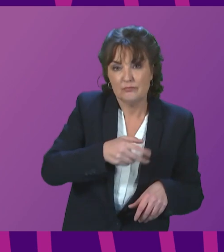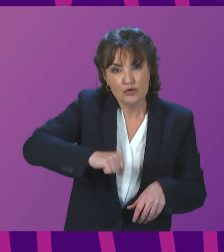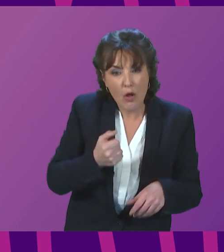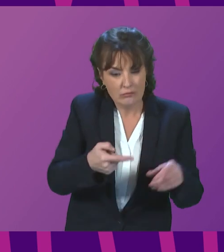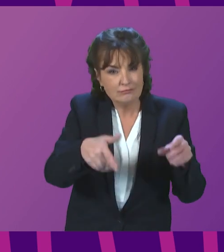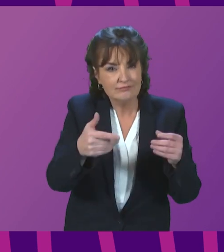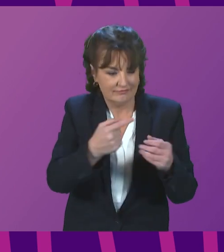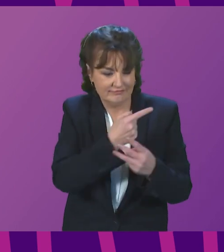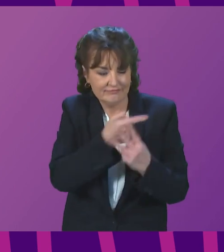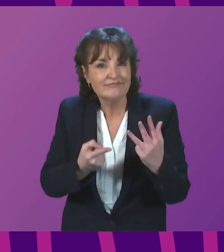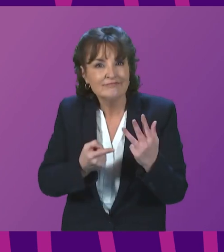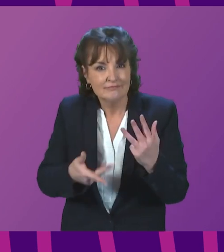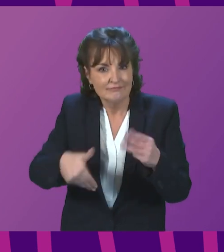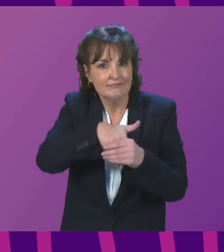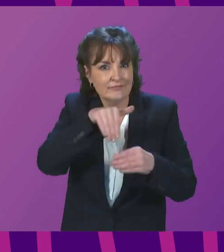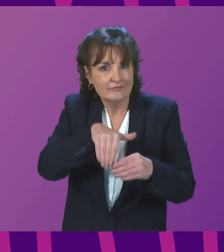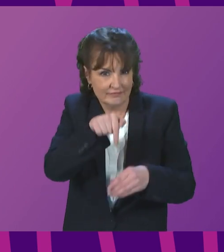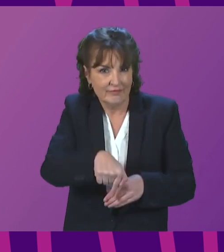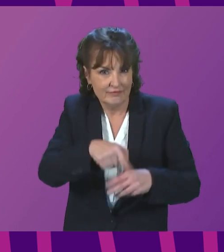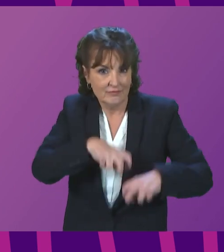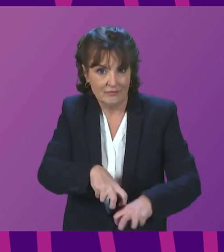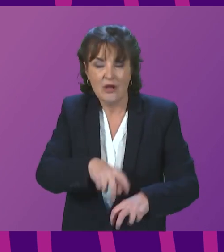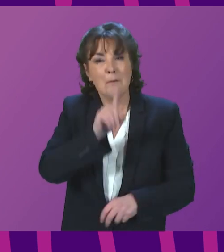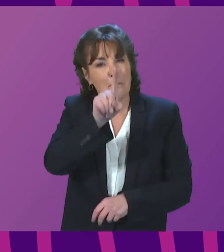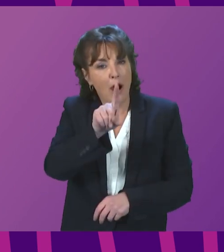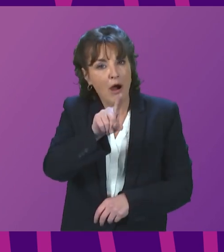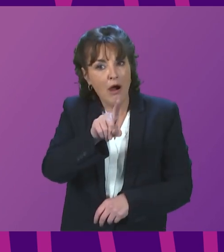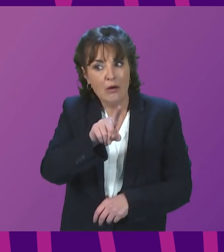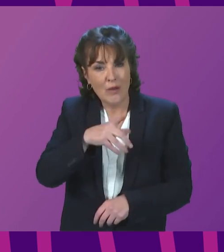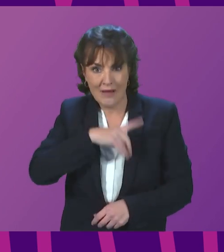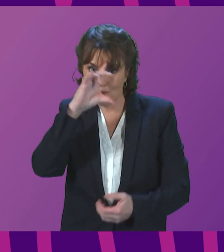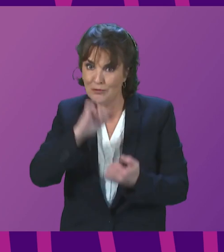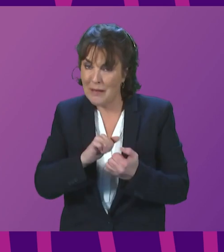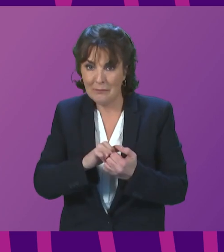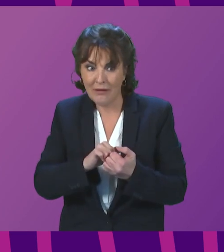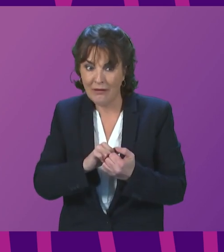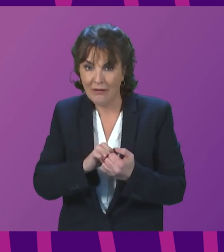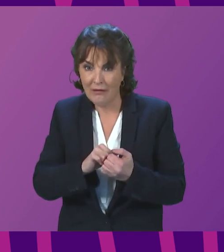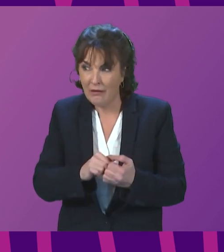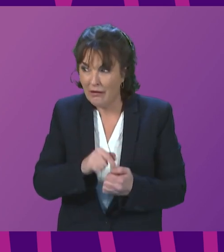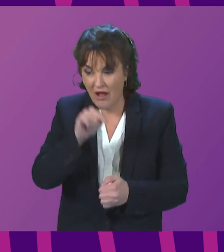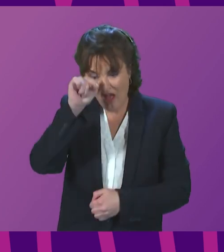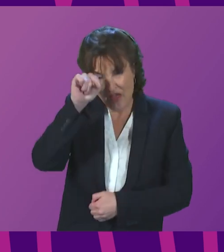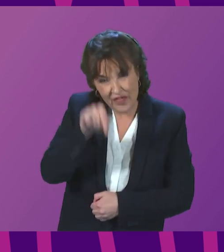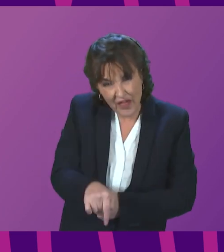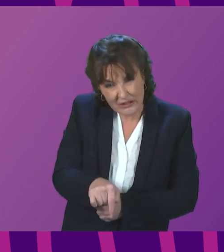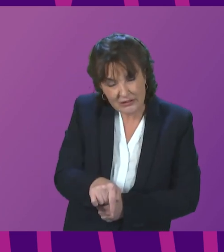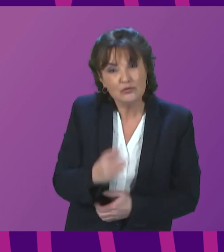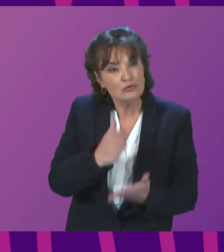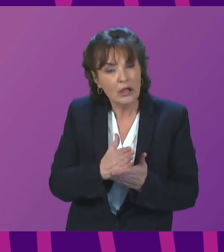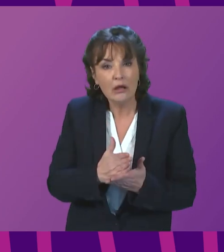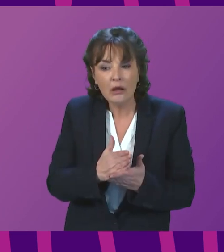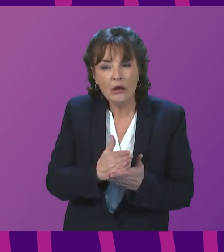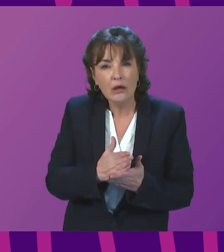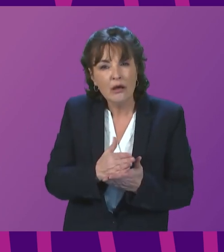But what we must never forget is that at the heart of this are victims and families who have been failed by a powerful corporation and public